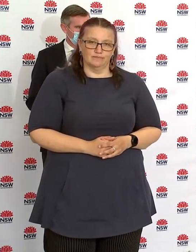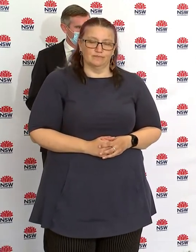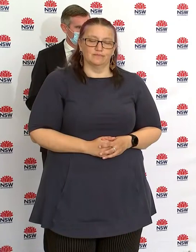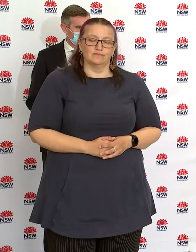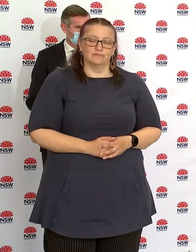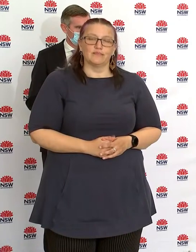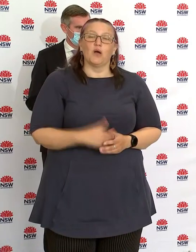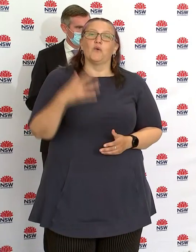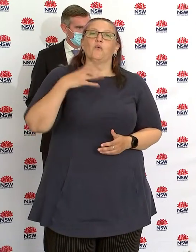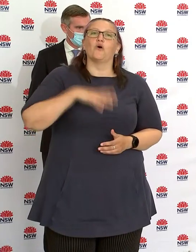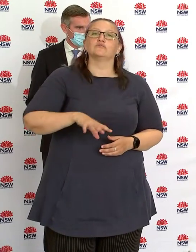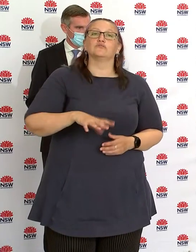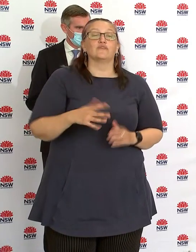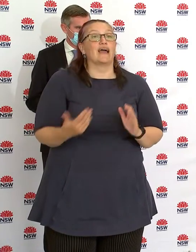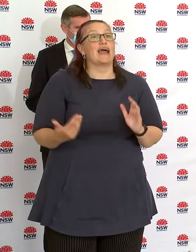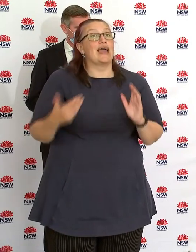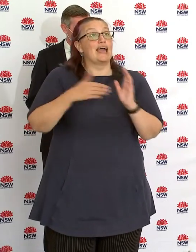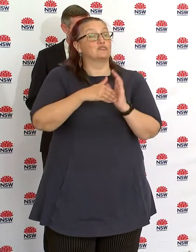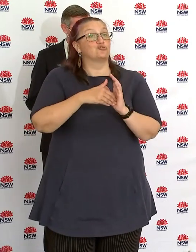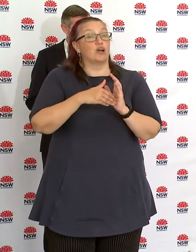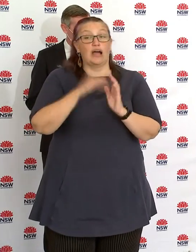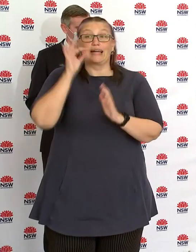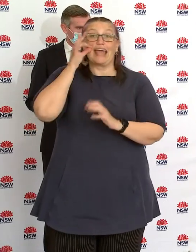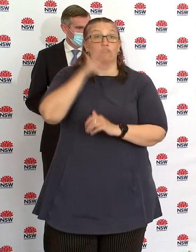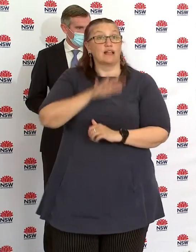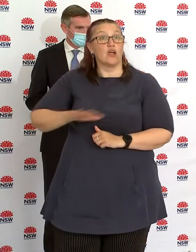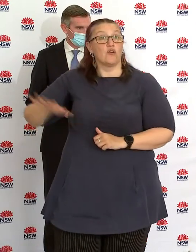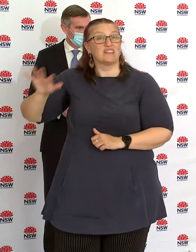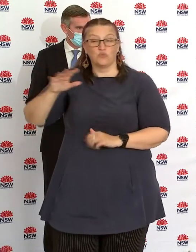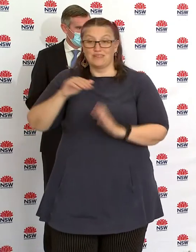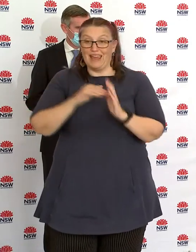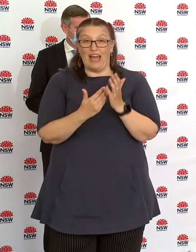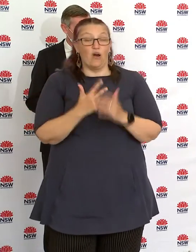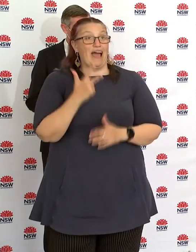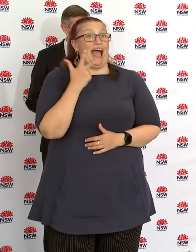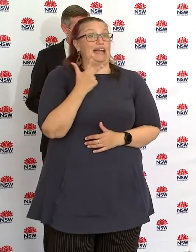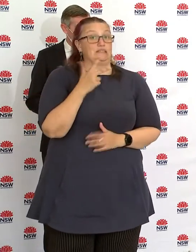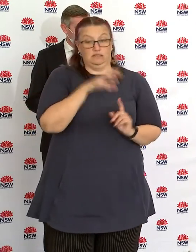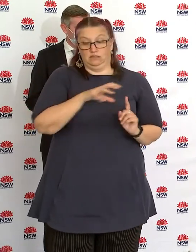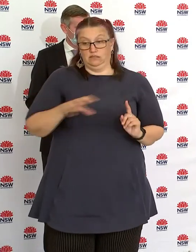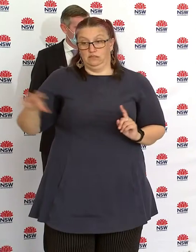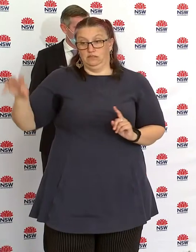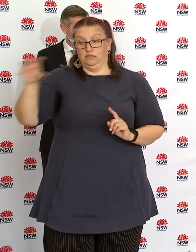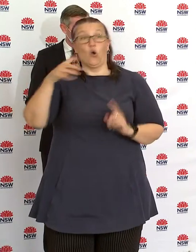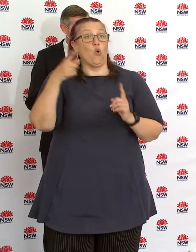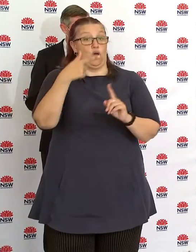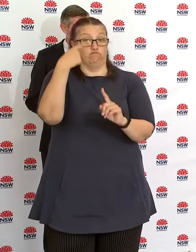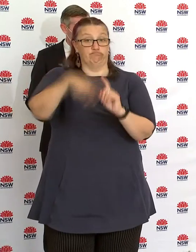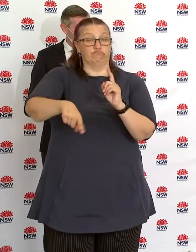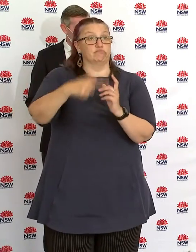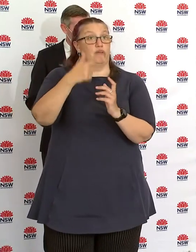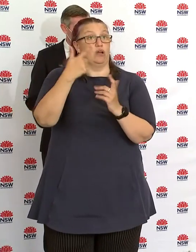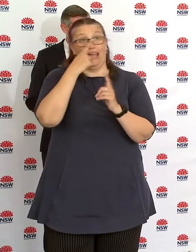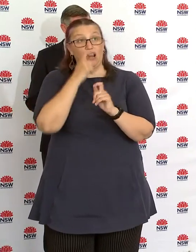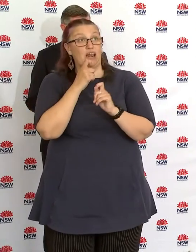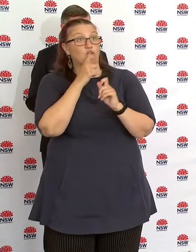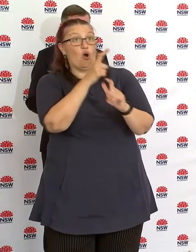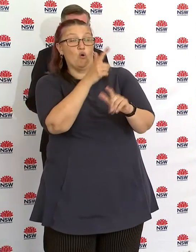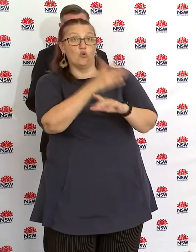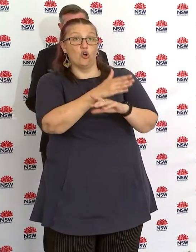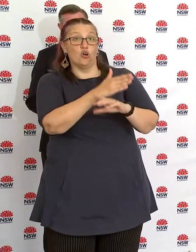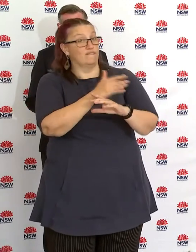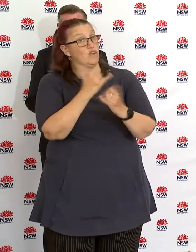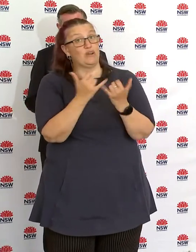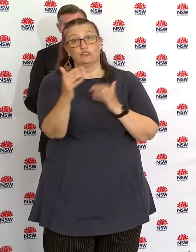extra LGAs, where that authorised list of workers is very short. We now have eight LGAs of